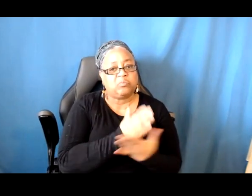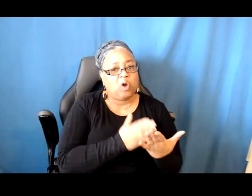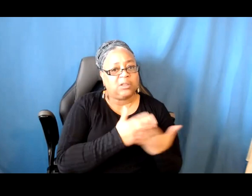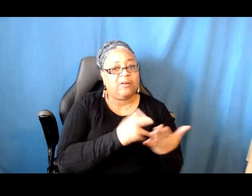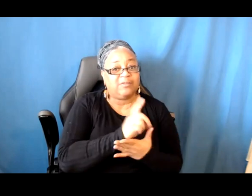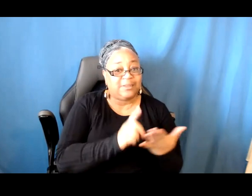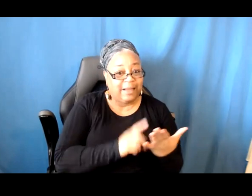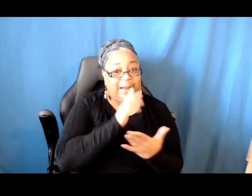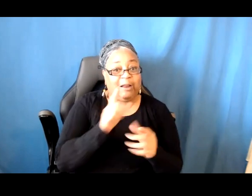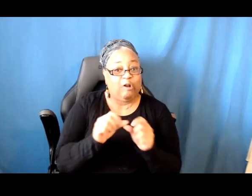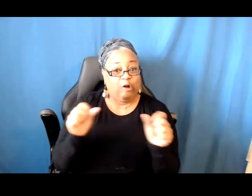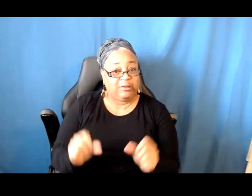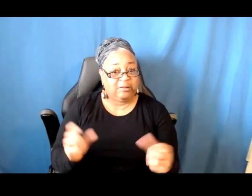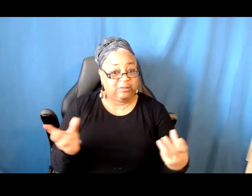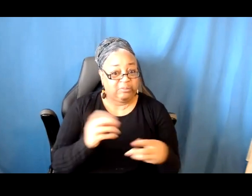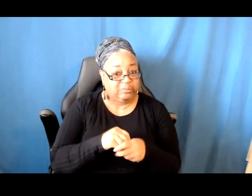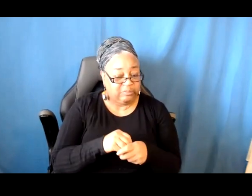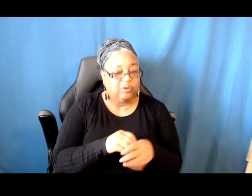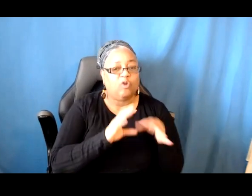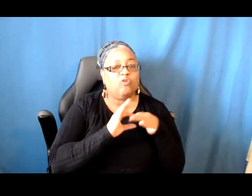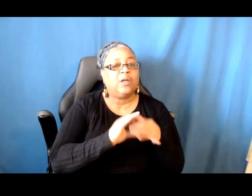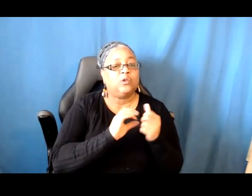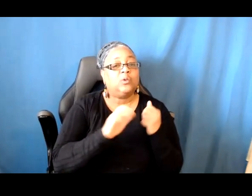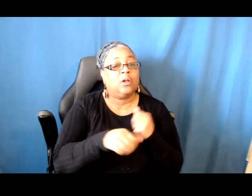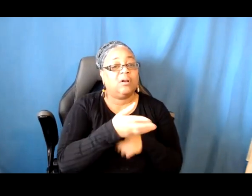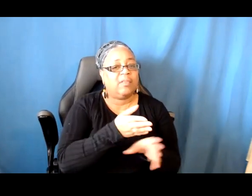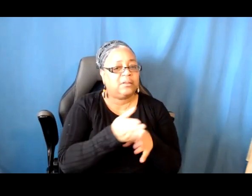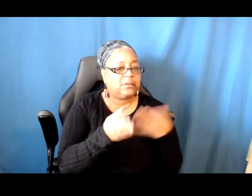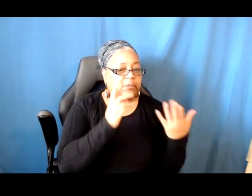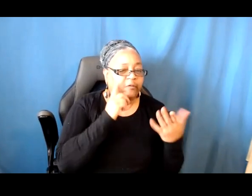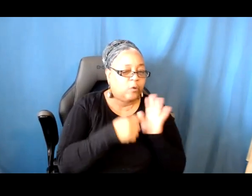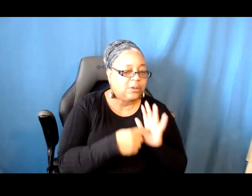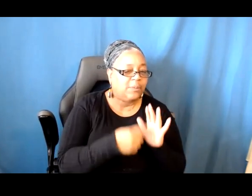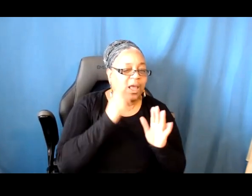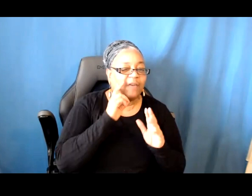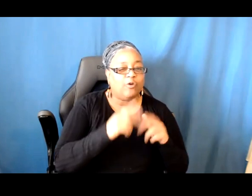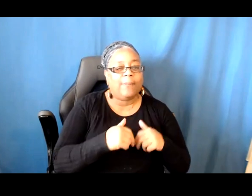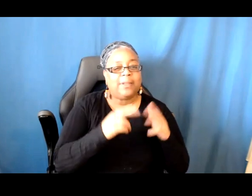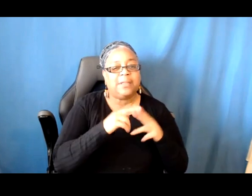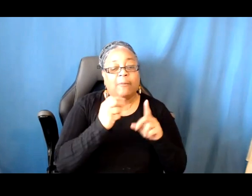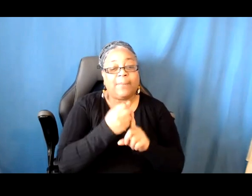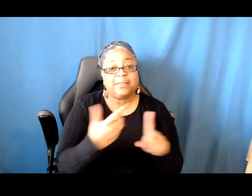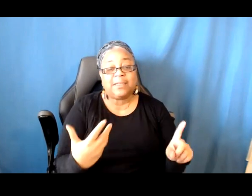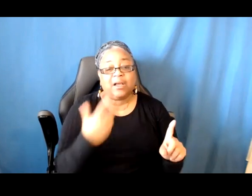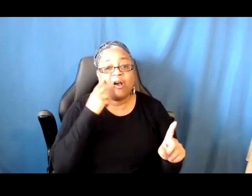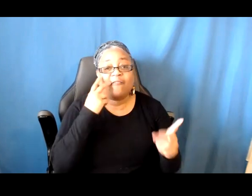architecture in relationship to another discipline, for example, if you are building out a visual installation that